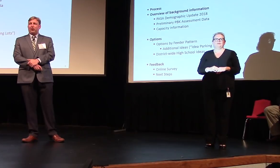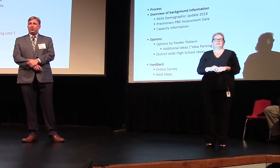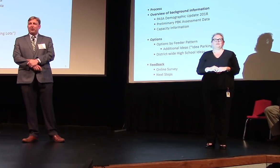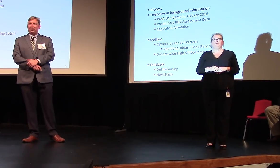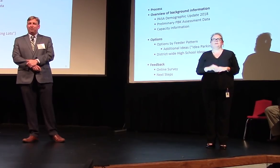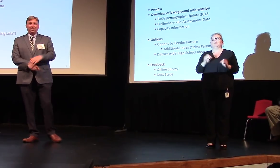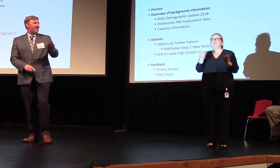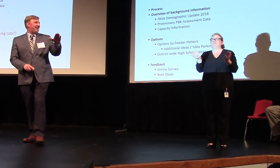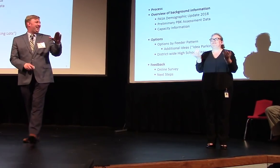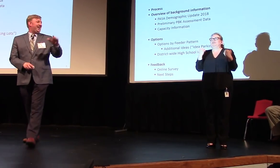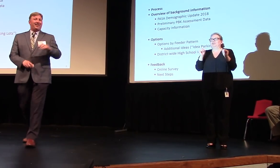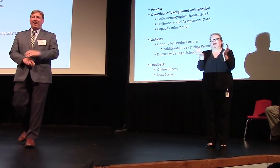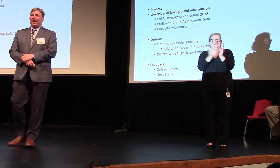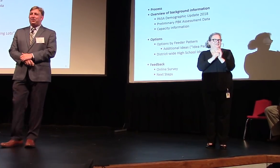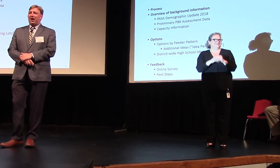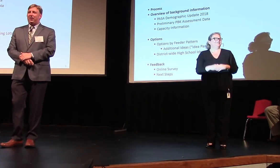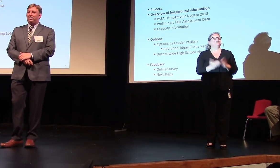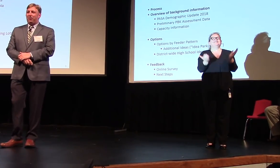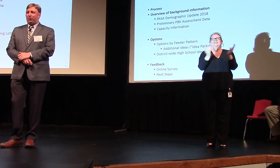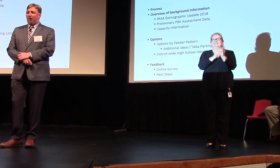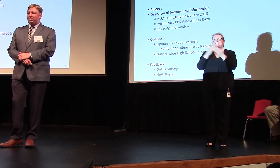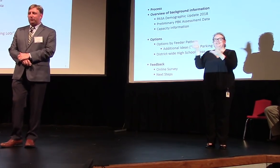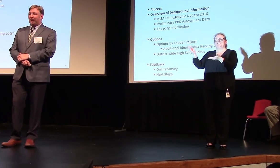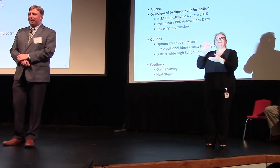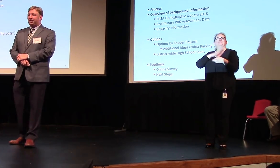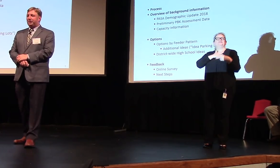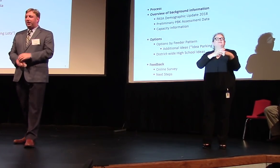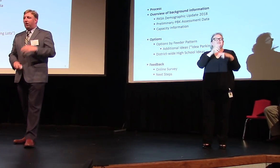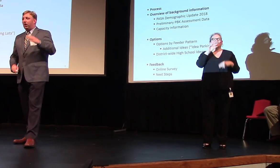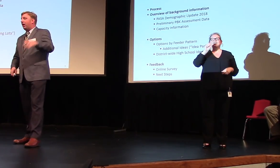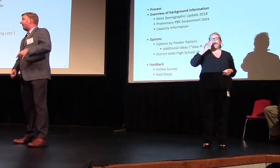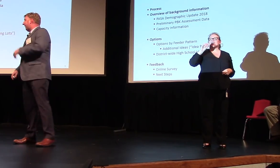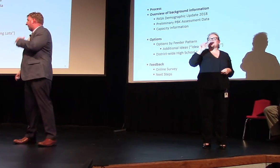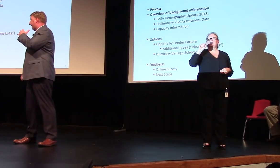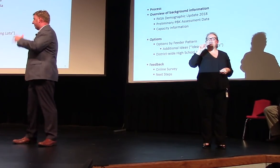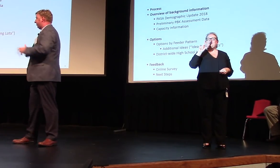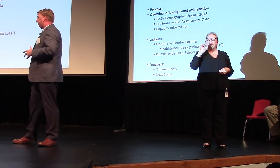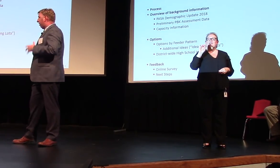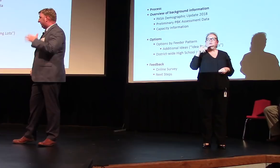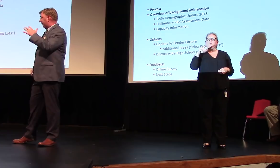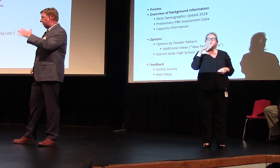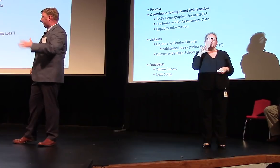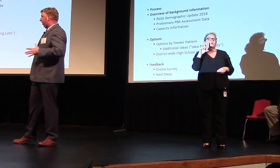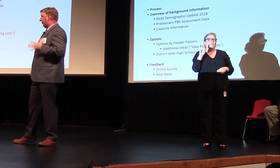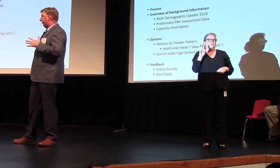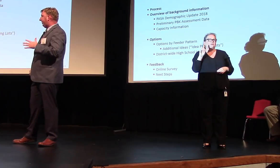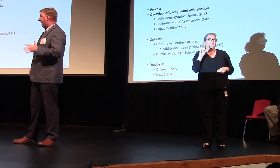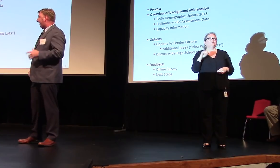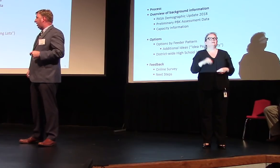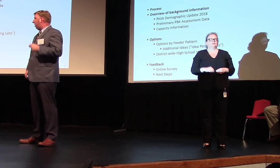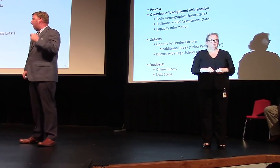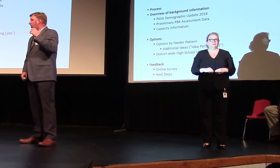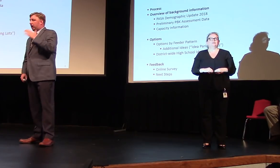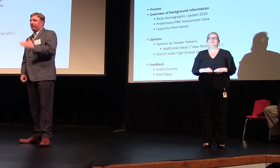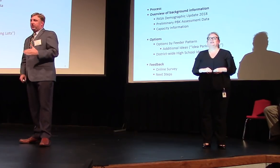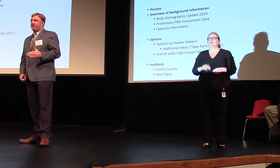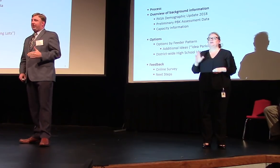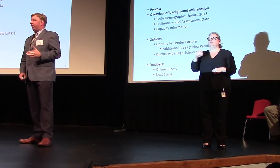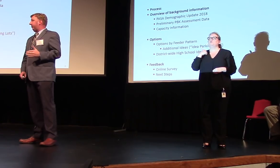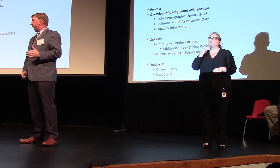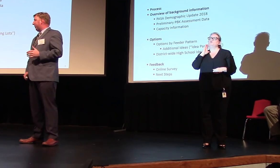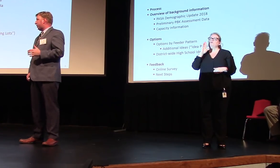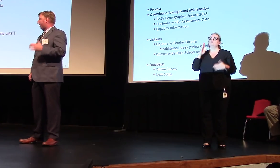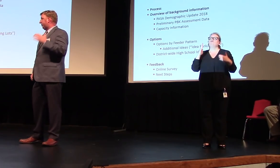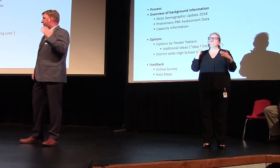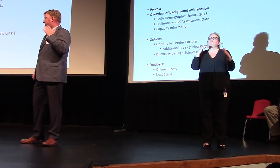Okay, let's try this again. Again, I'm Scott Leopold with Cooperative Strategies and I'll kind of take us through the process that we've gone through to date, talk about some